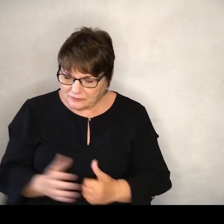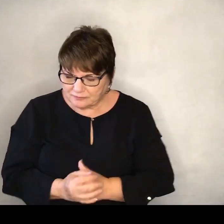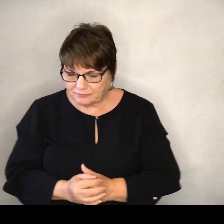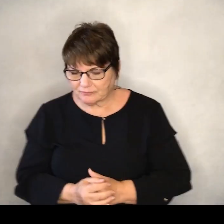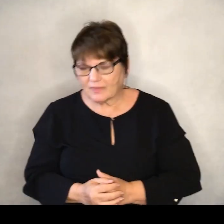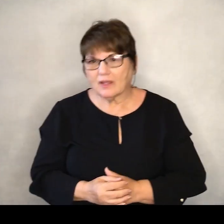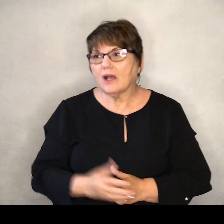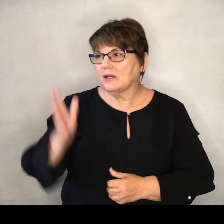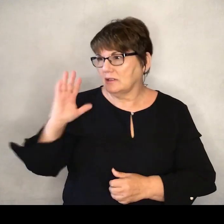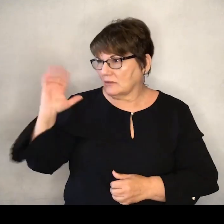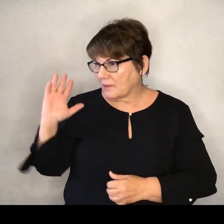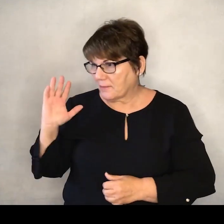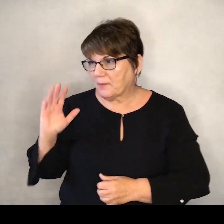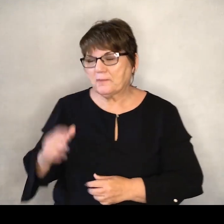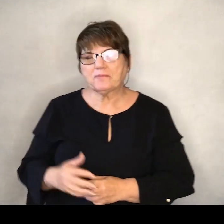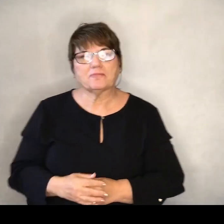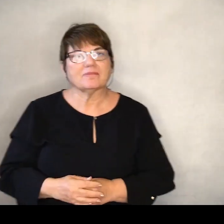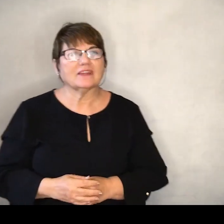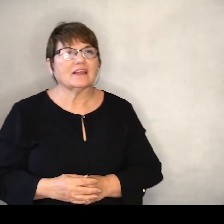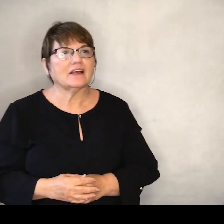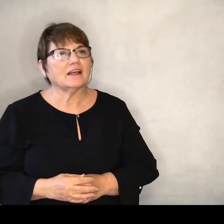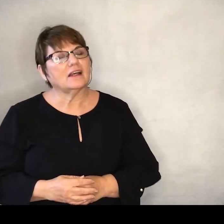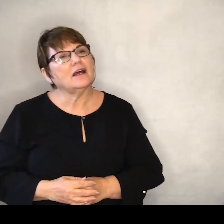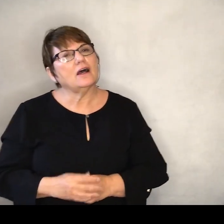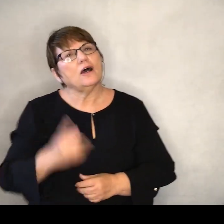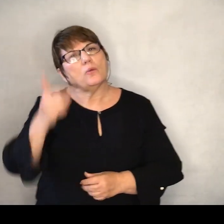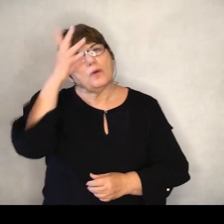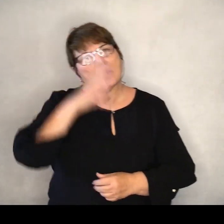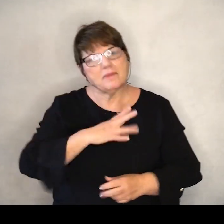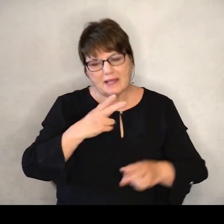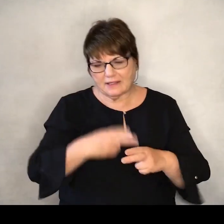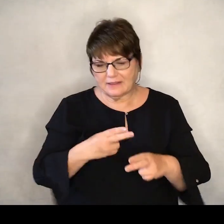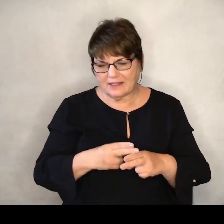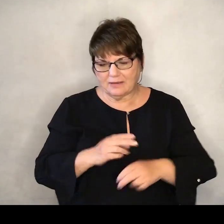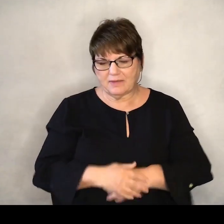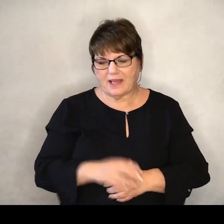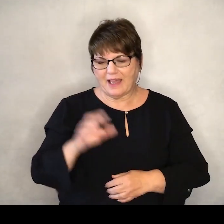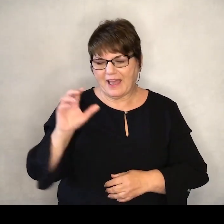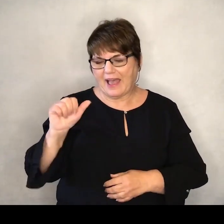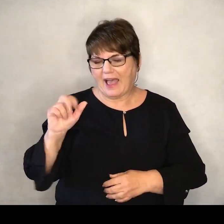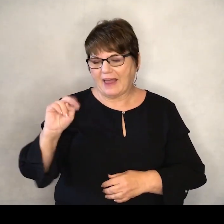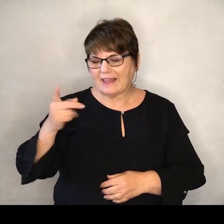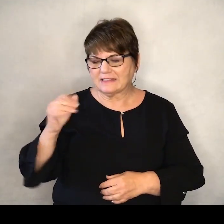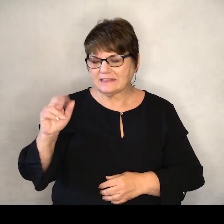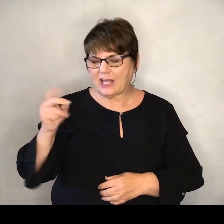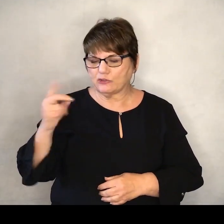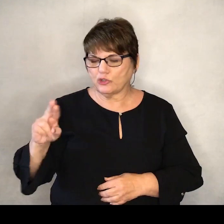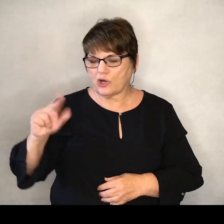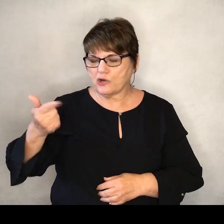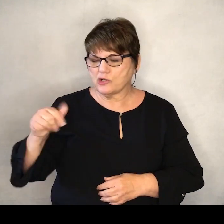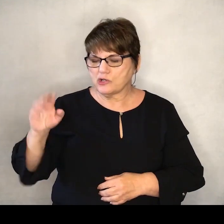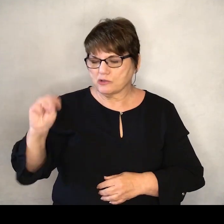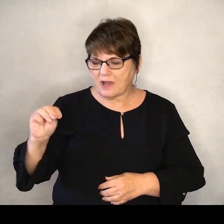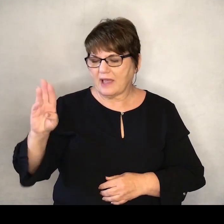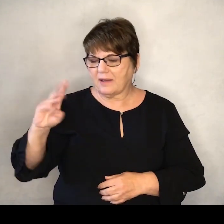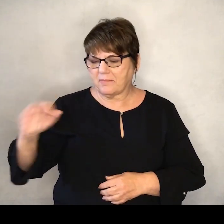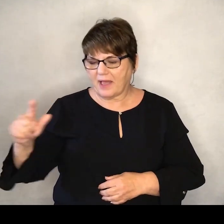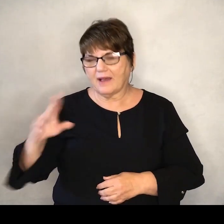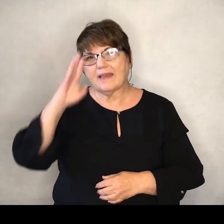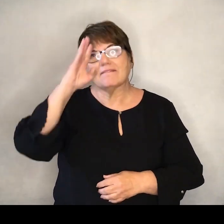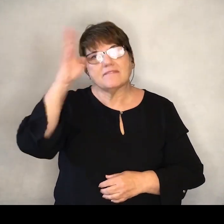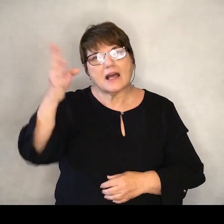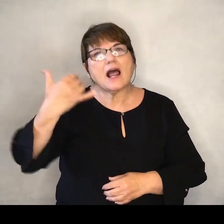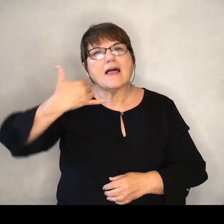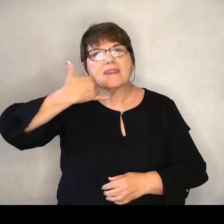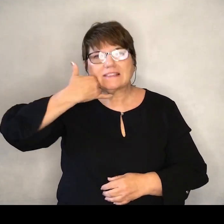Once upon a time, there was this man. His name was Alexander Graham Bell. And he invented a thing called